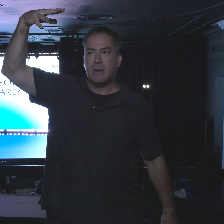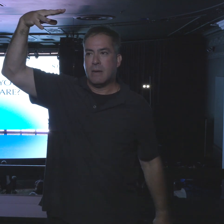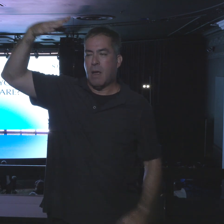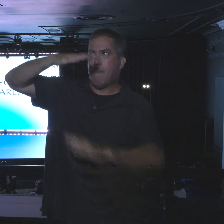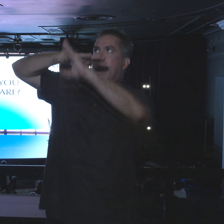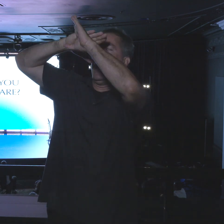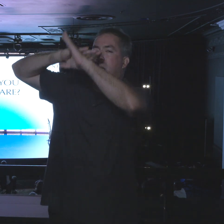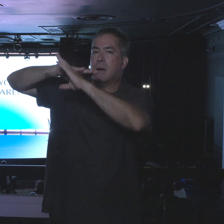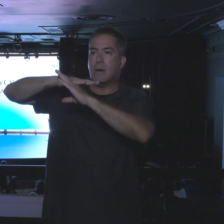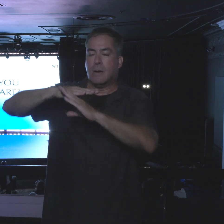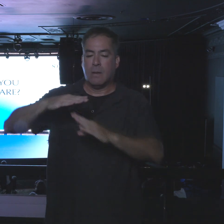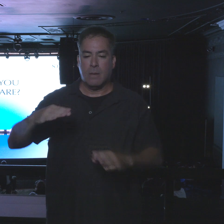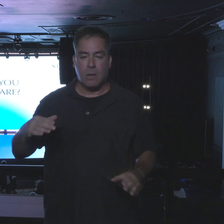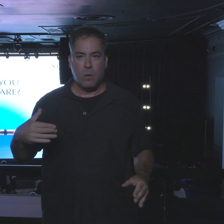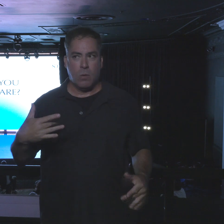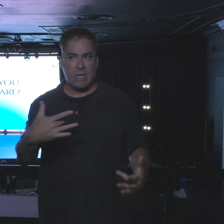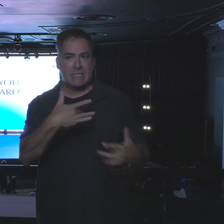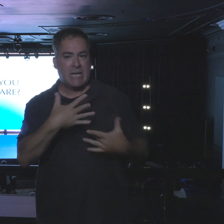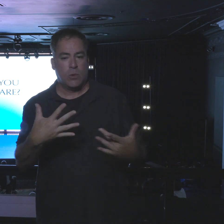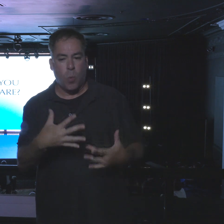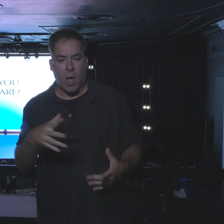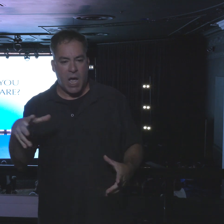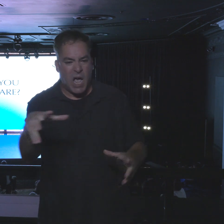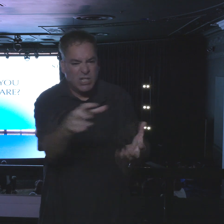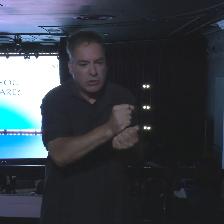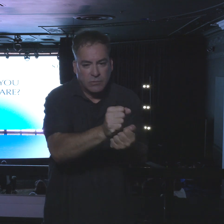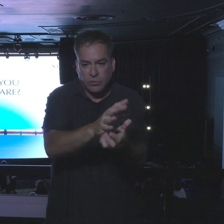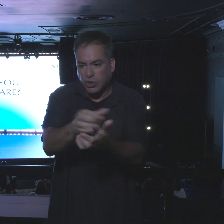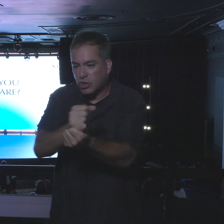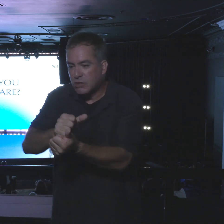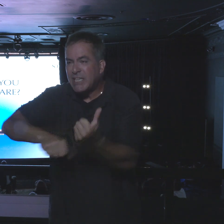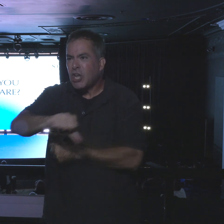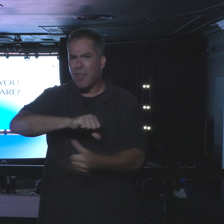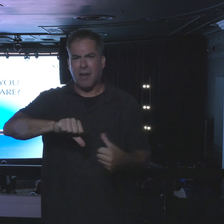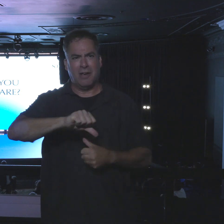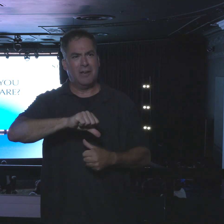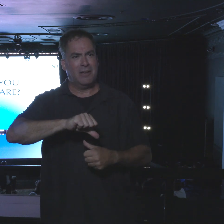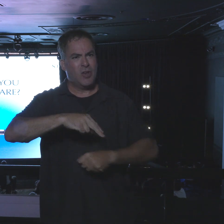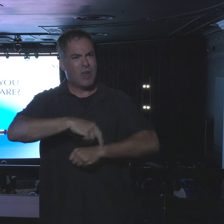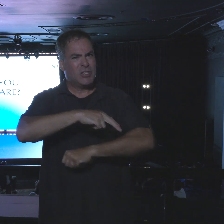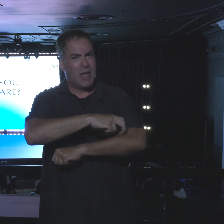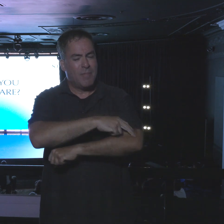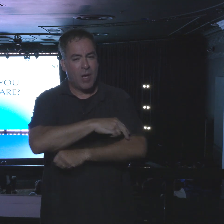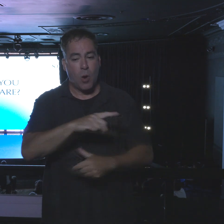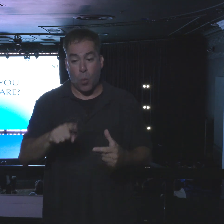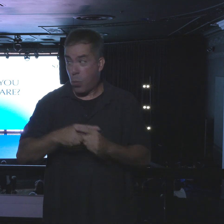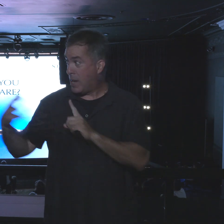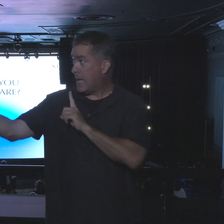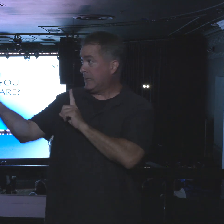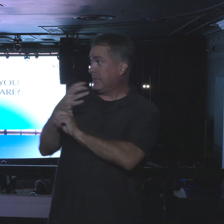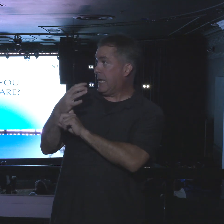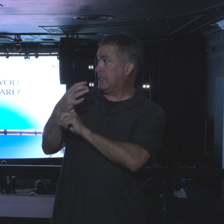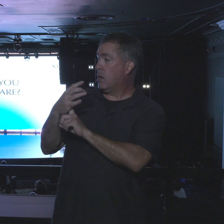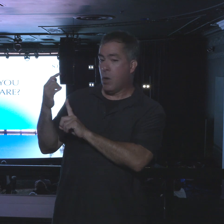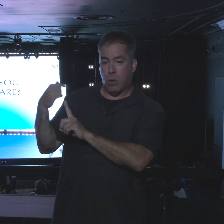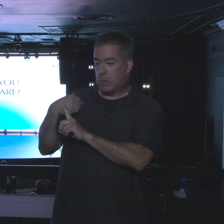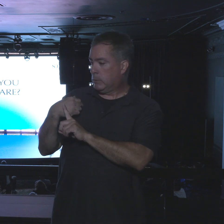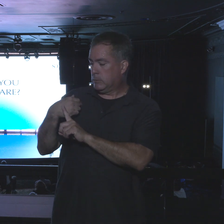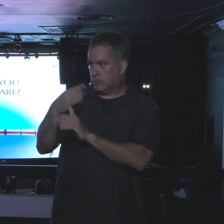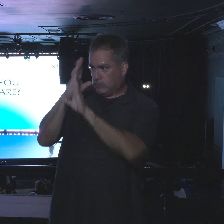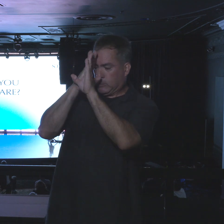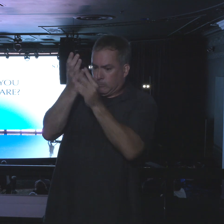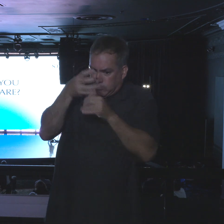We tend to bite and devour one another. When attacked, we blend in